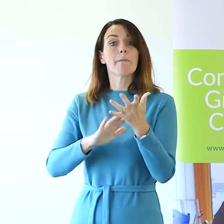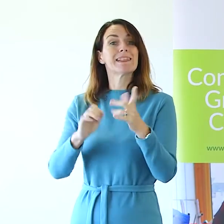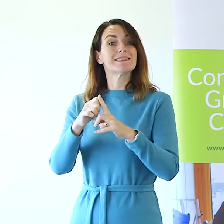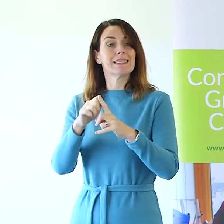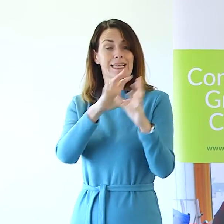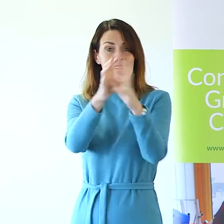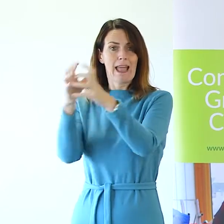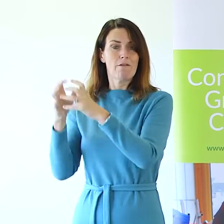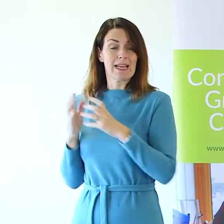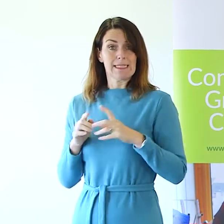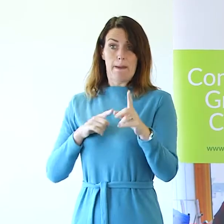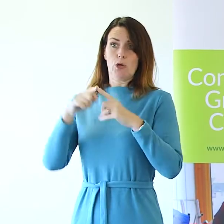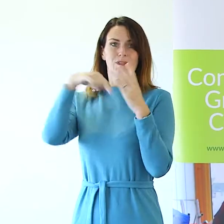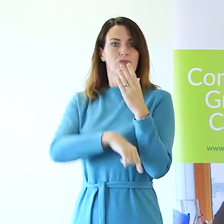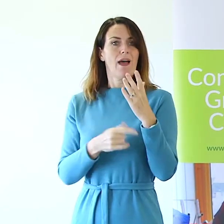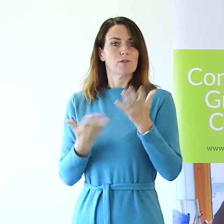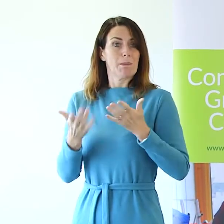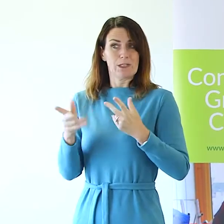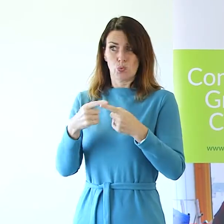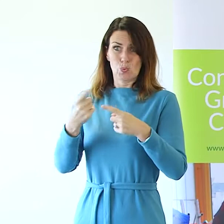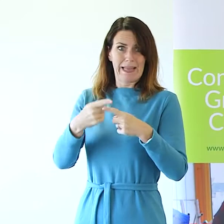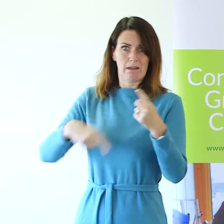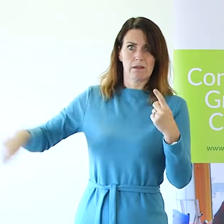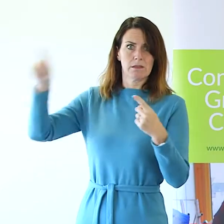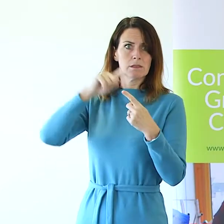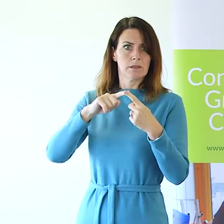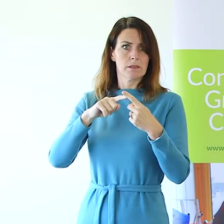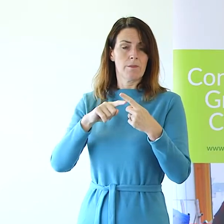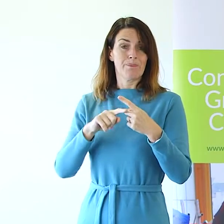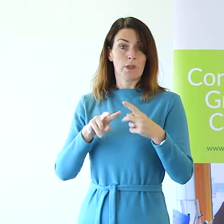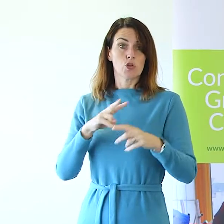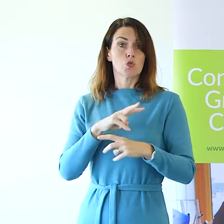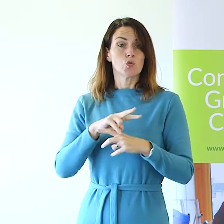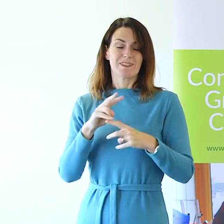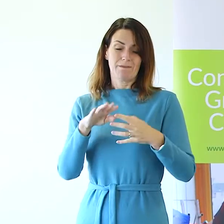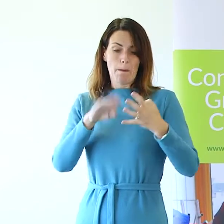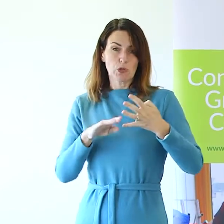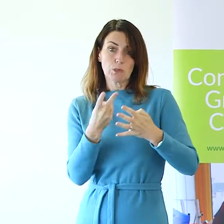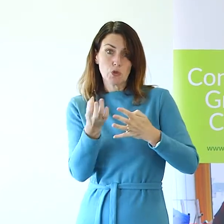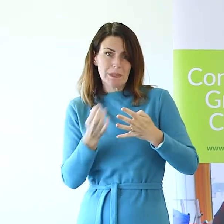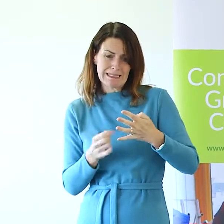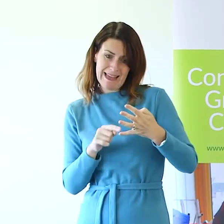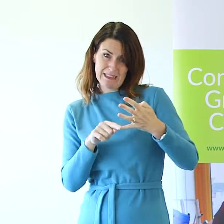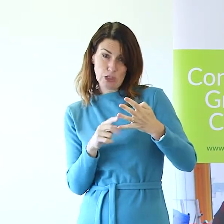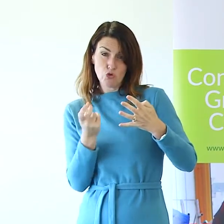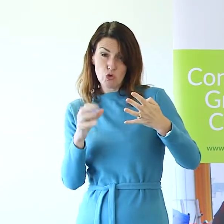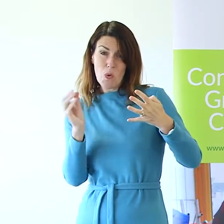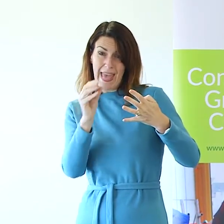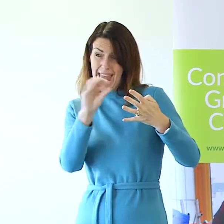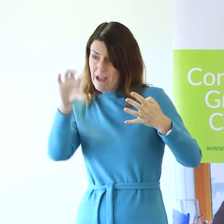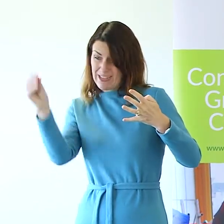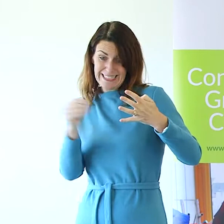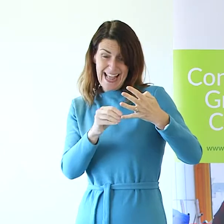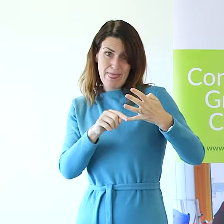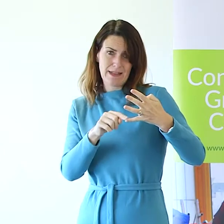most deprived in England, with two areas being in the bottom 2% most deprived. As well as